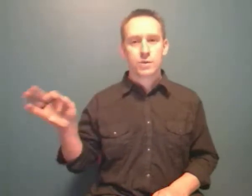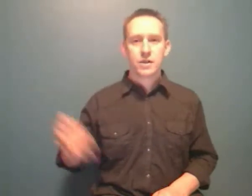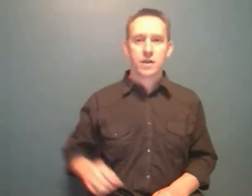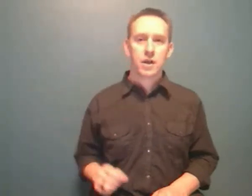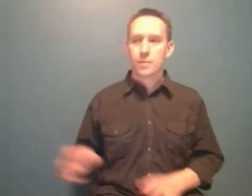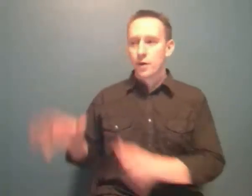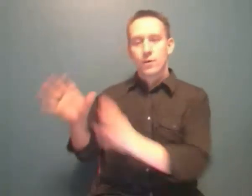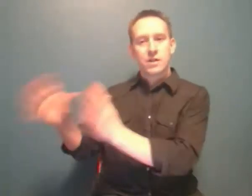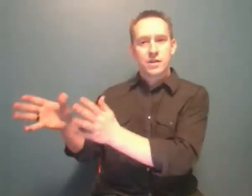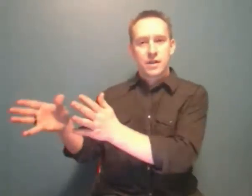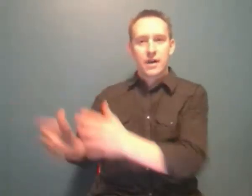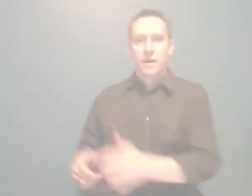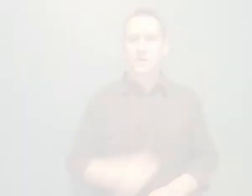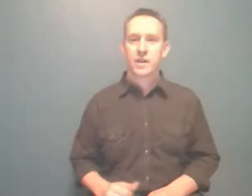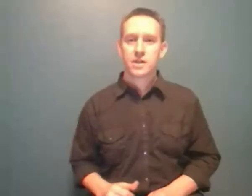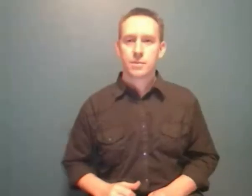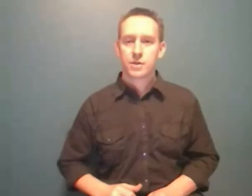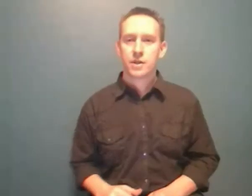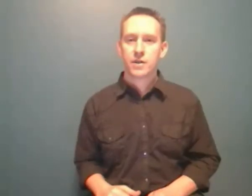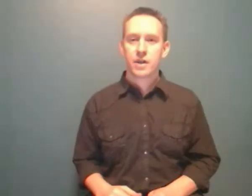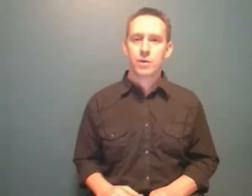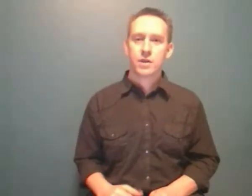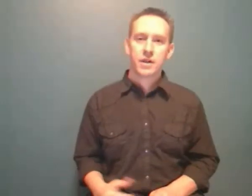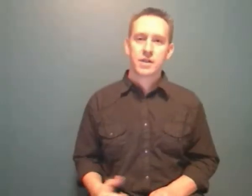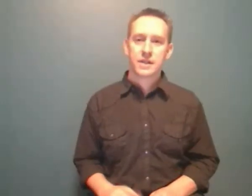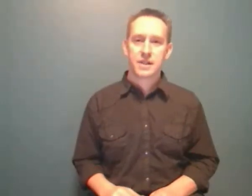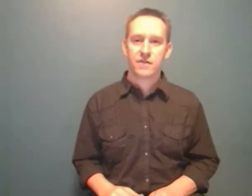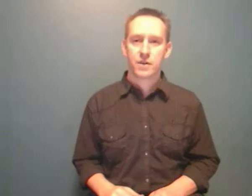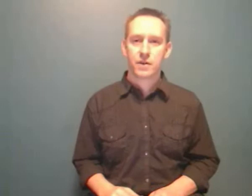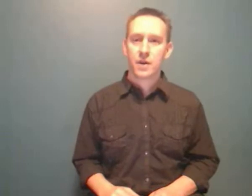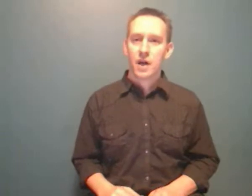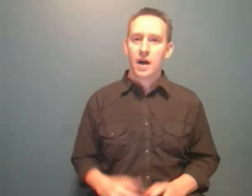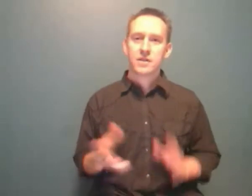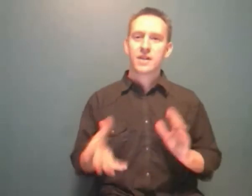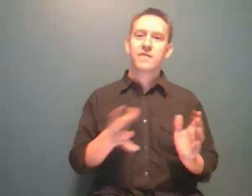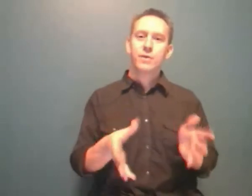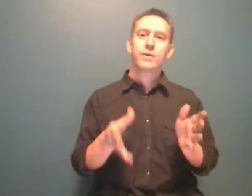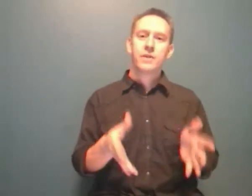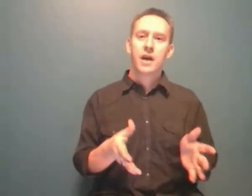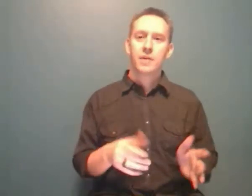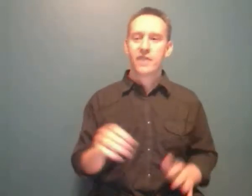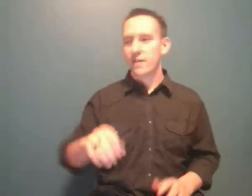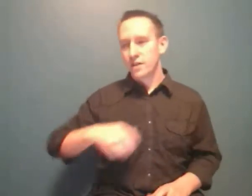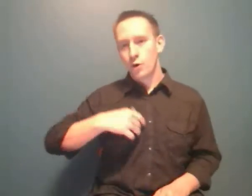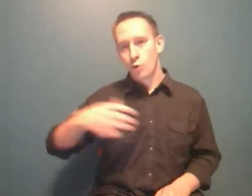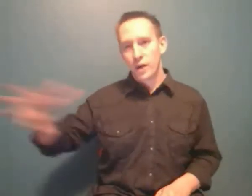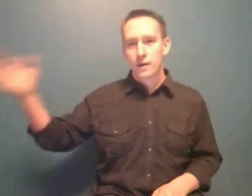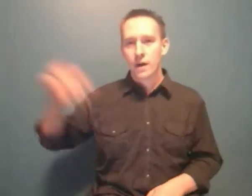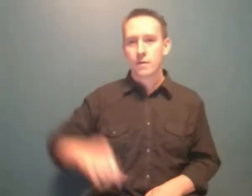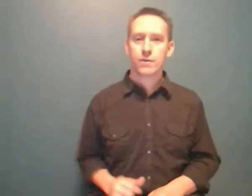what he's talking about in a certain area, links up so that you can go to their sites and have a look around. I'll save you the time of having to go weeding around through